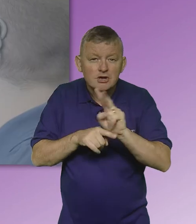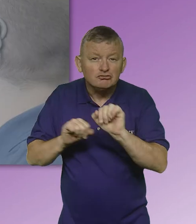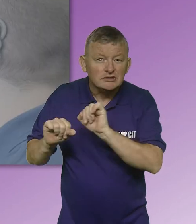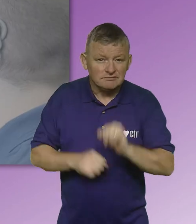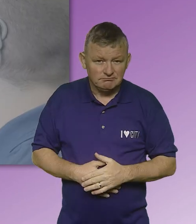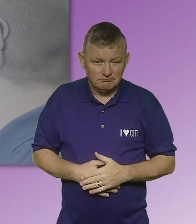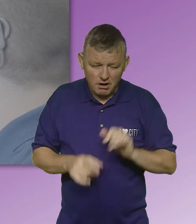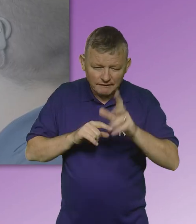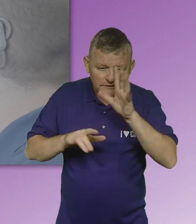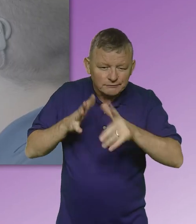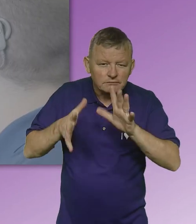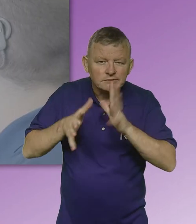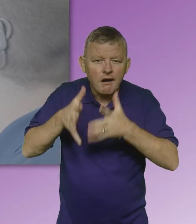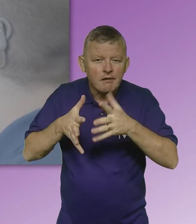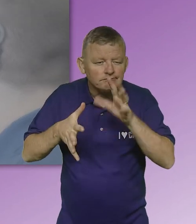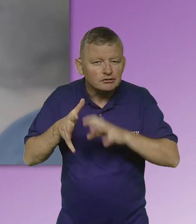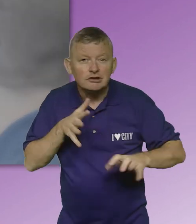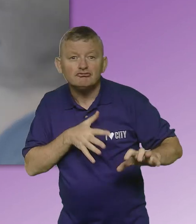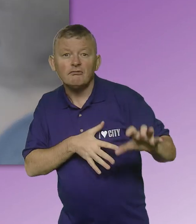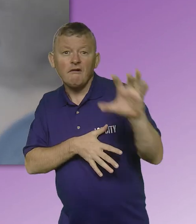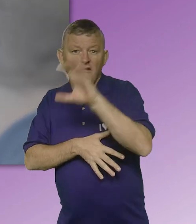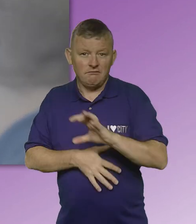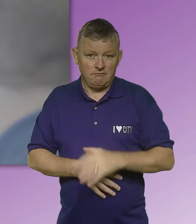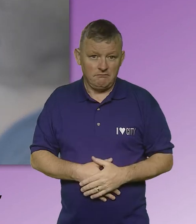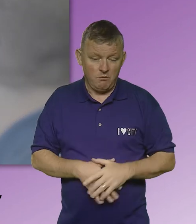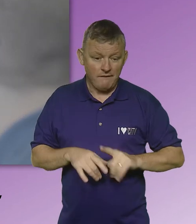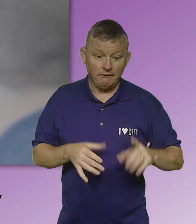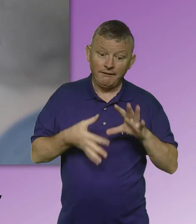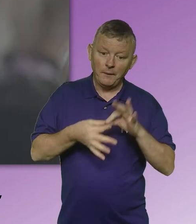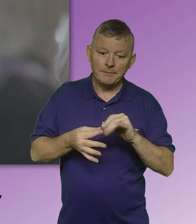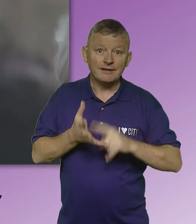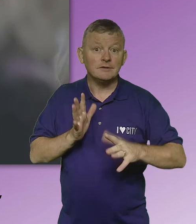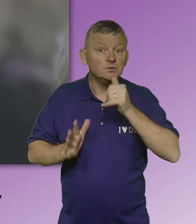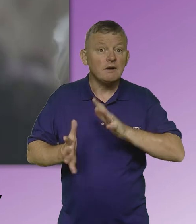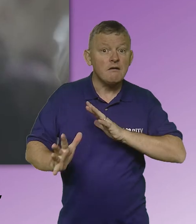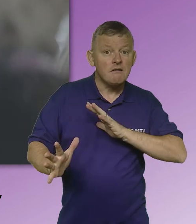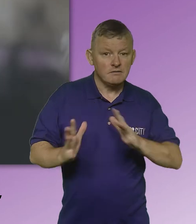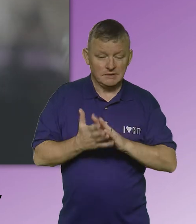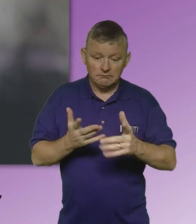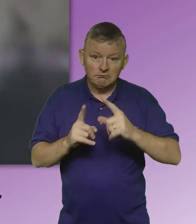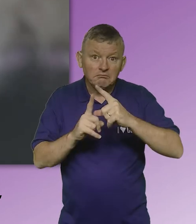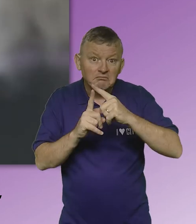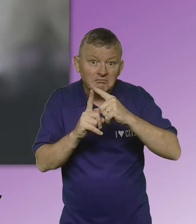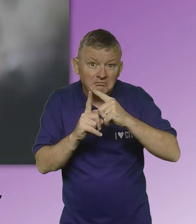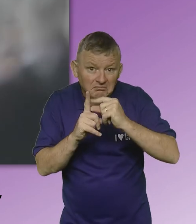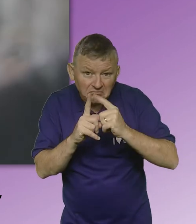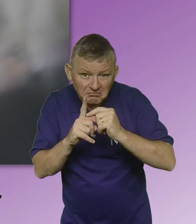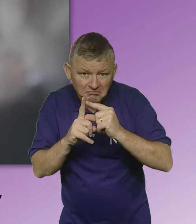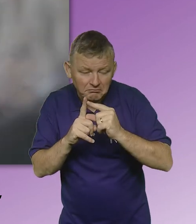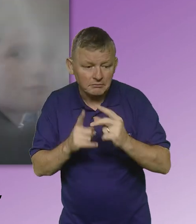with its own dialects and a rich variation. Wherever we refer to BSL users, we mean deaf and